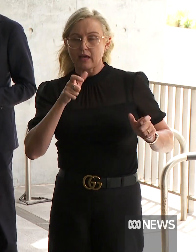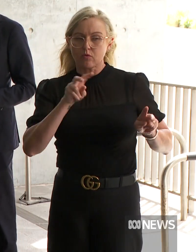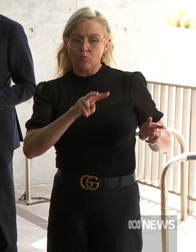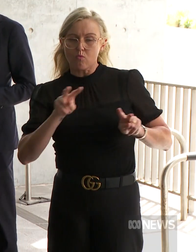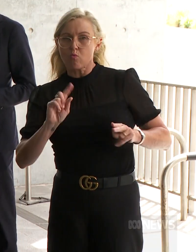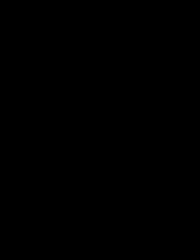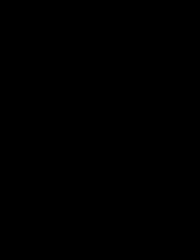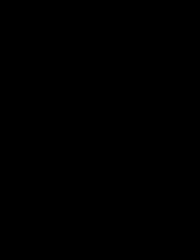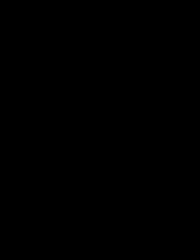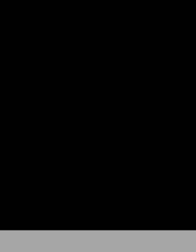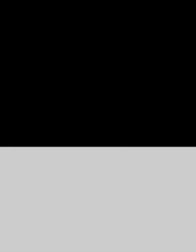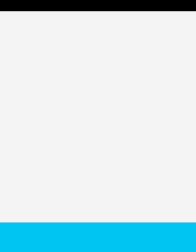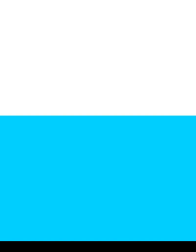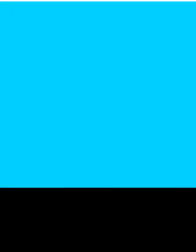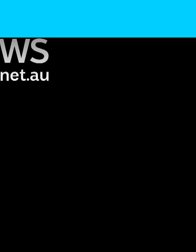situation.